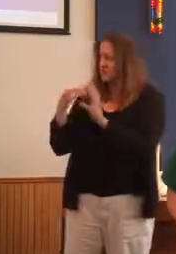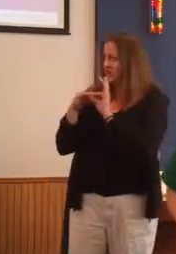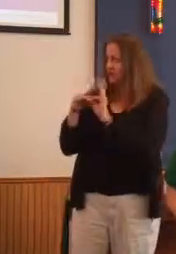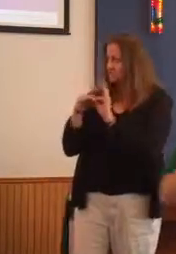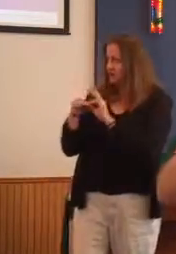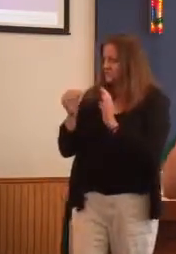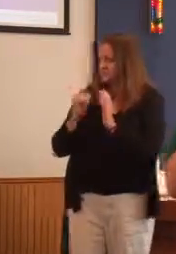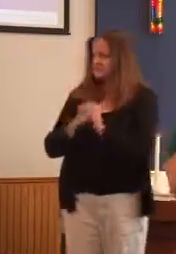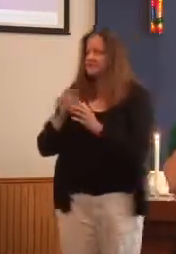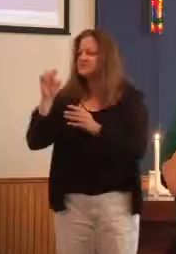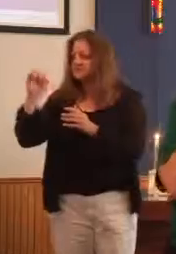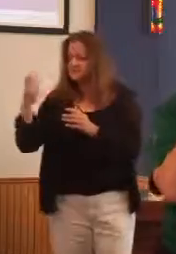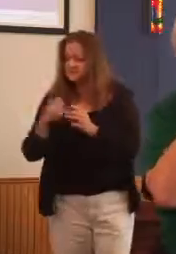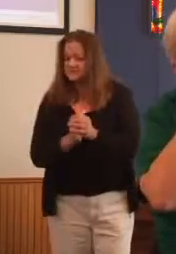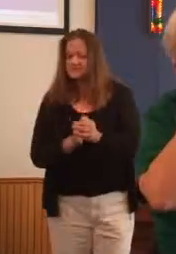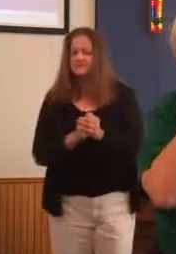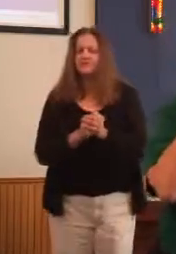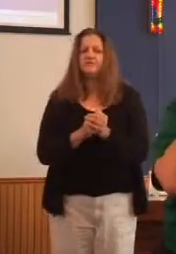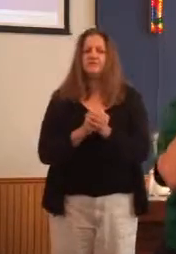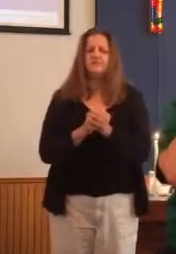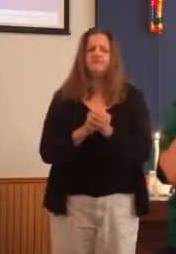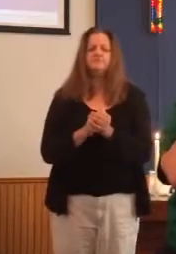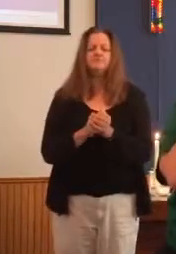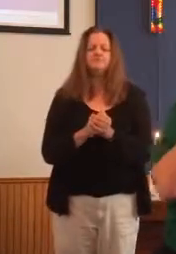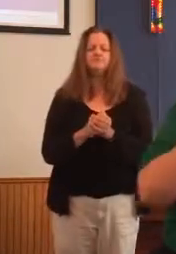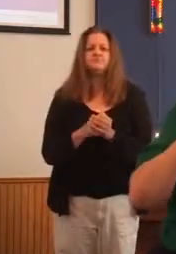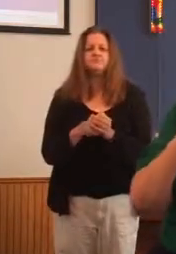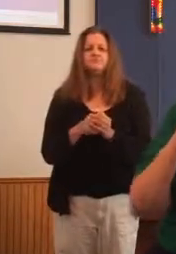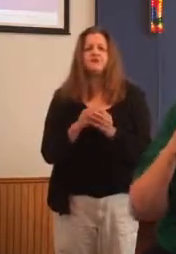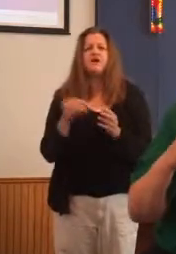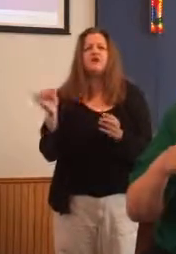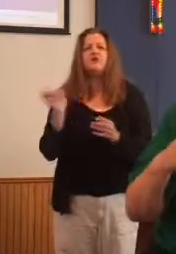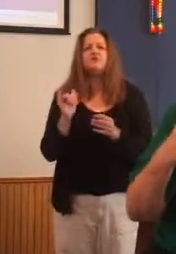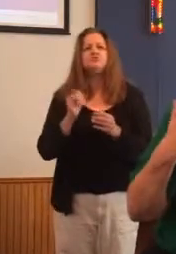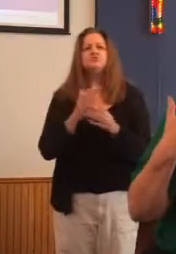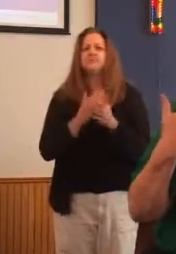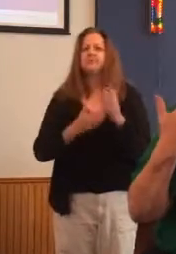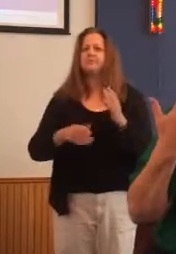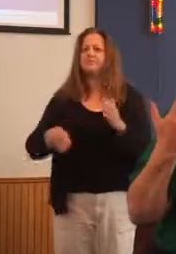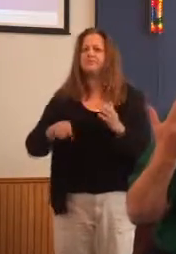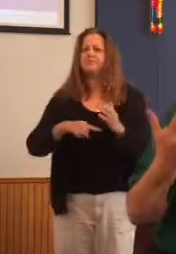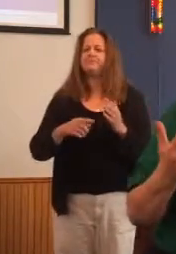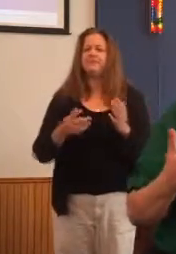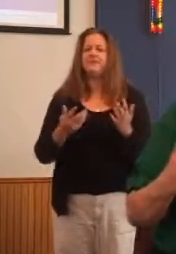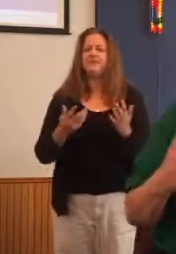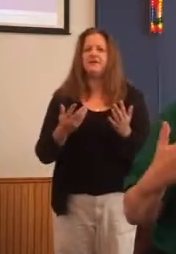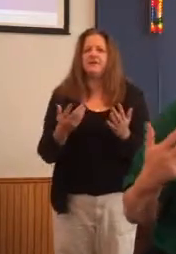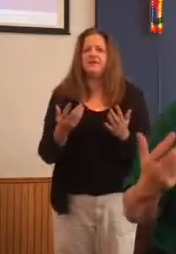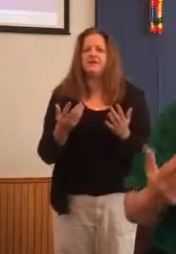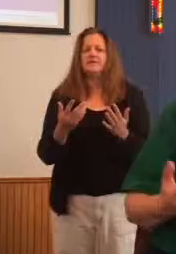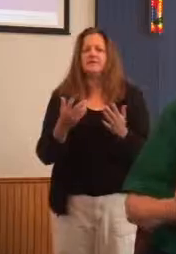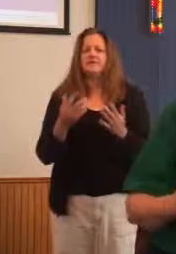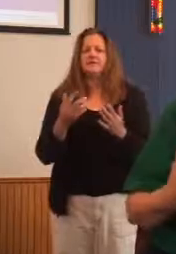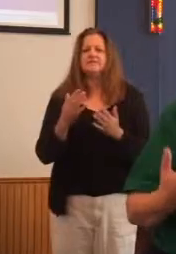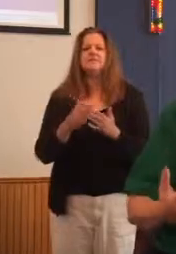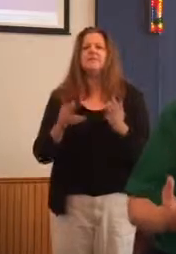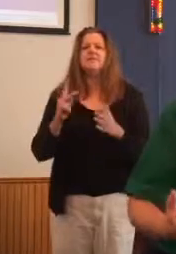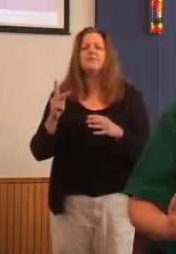And the ones, the ones that fairly explicitly feature women